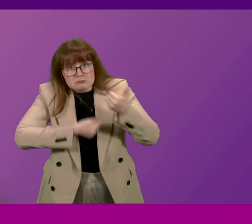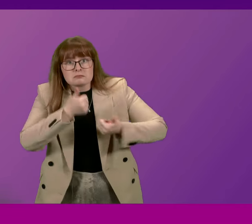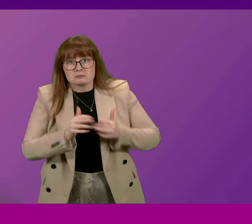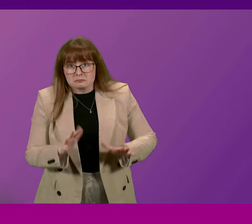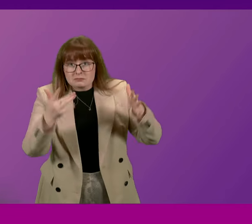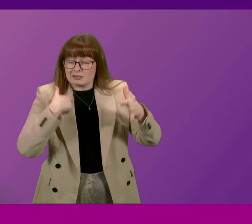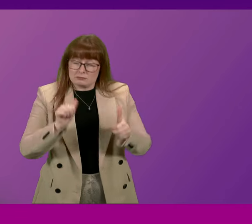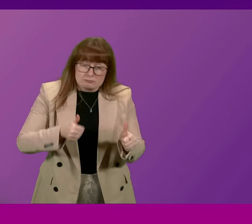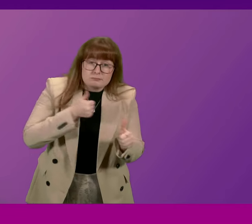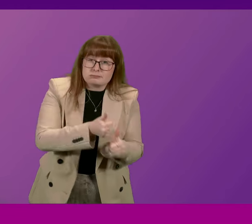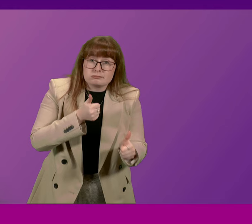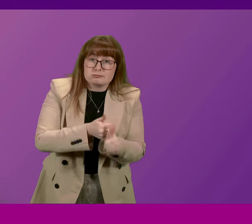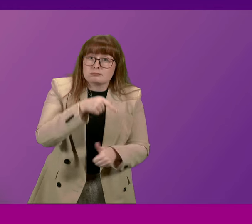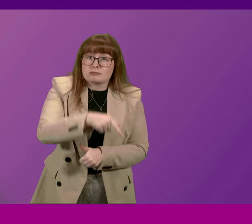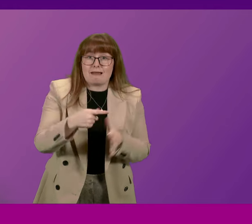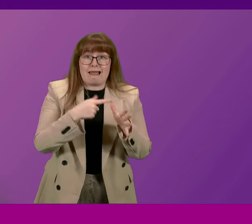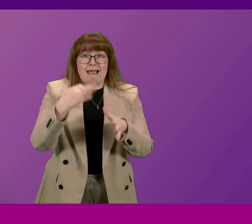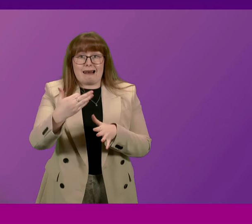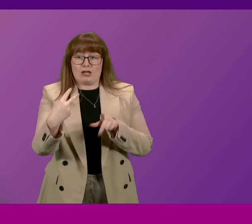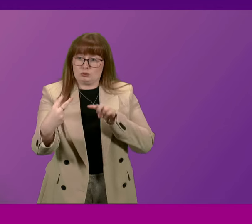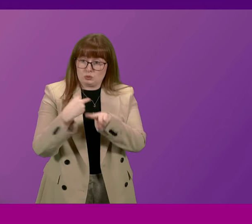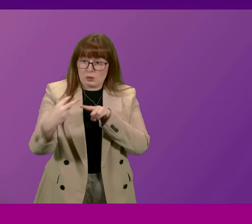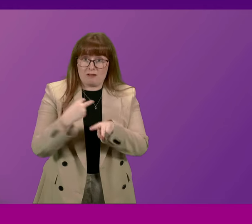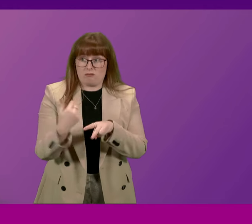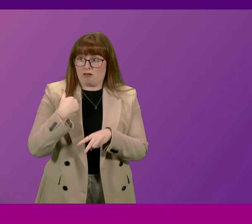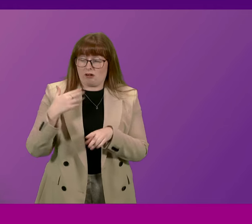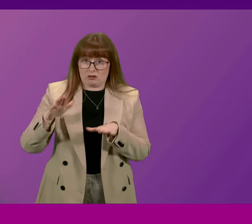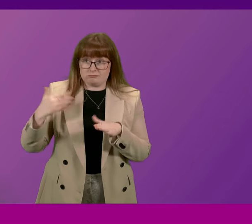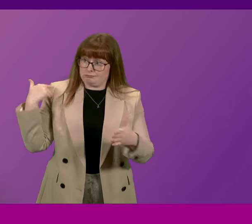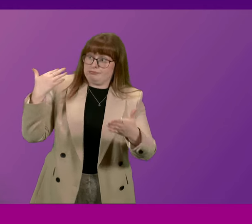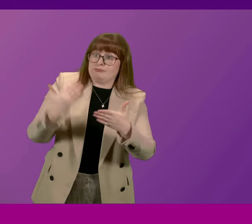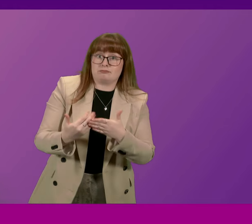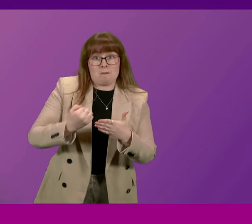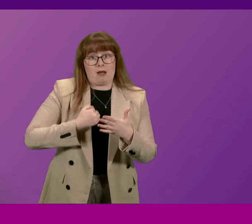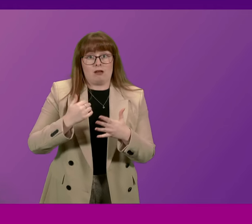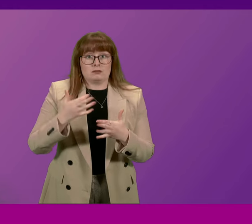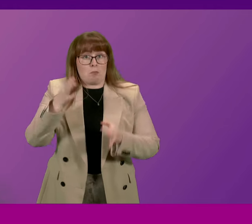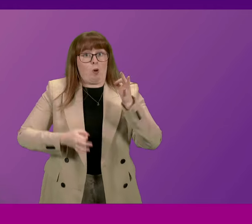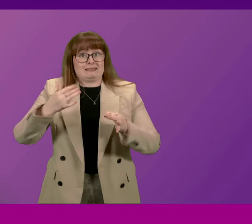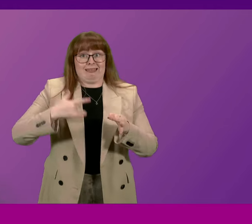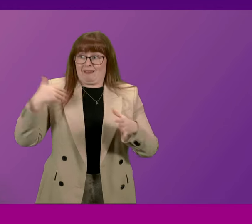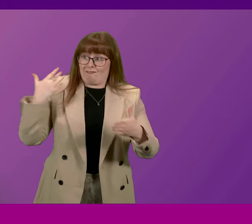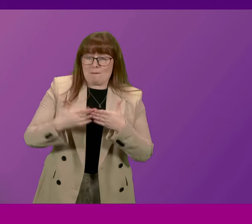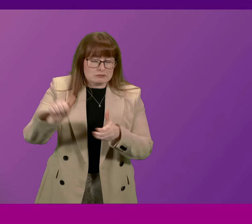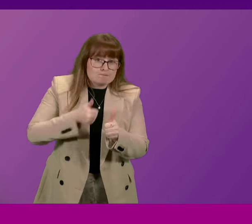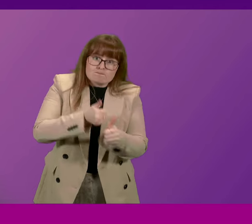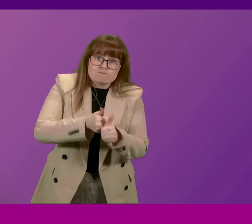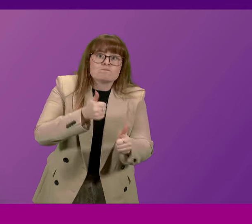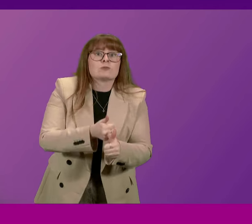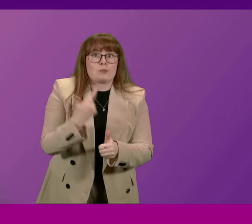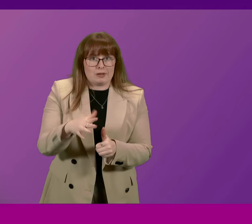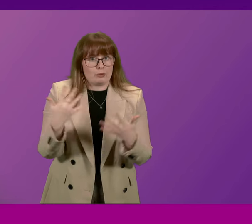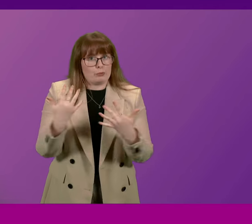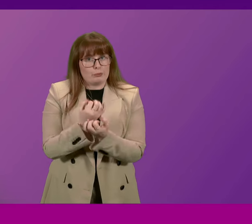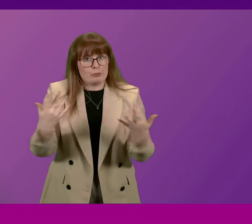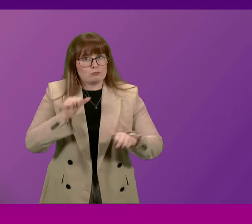strong supporter of A9 duelling for all of my parliamentary life, and we have made substantial progress with